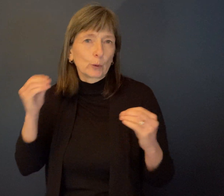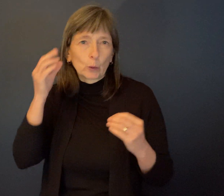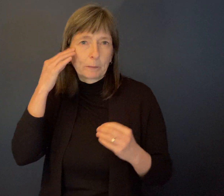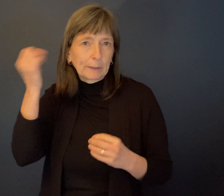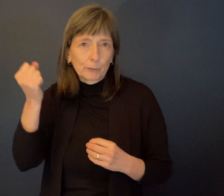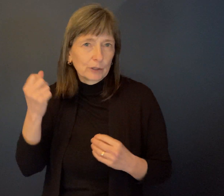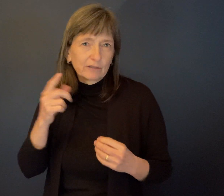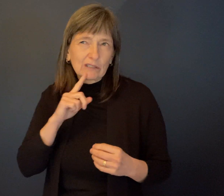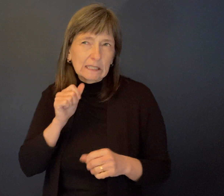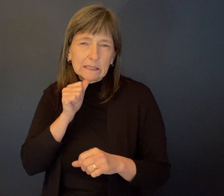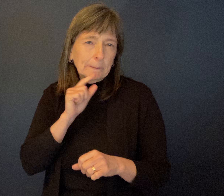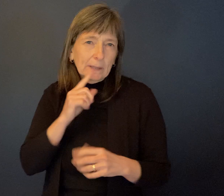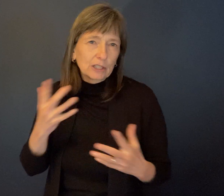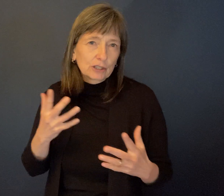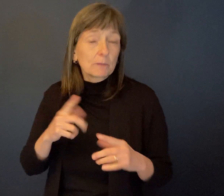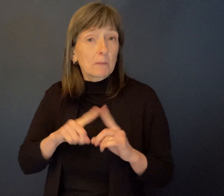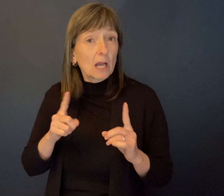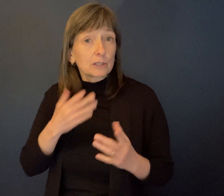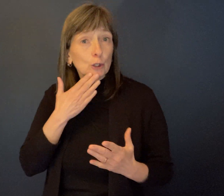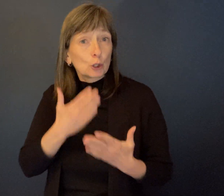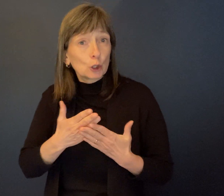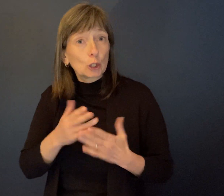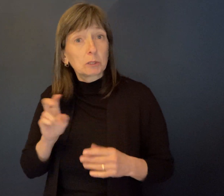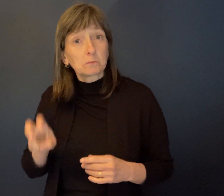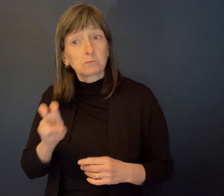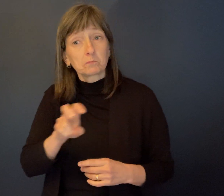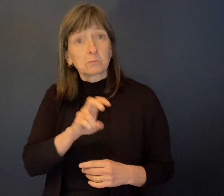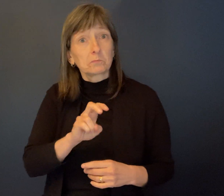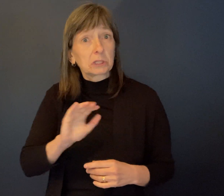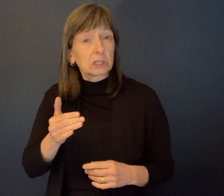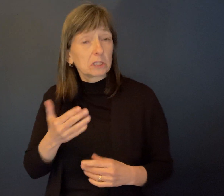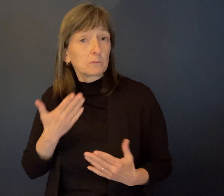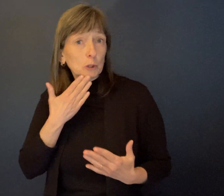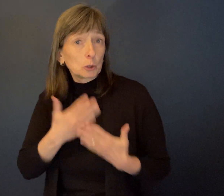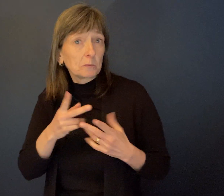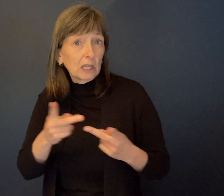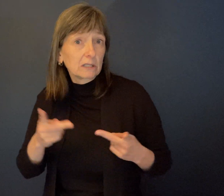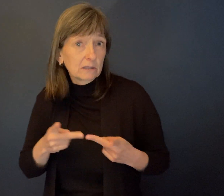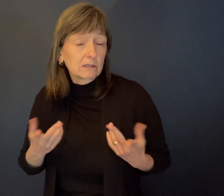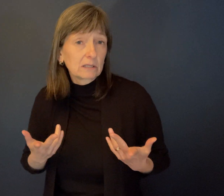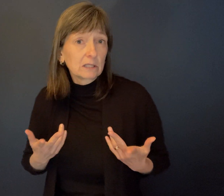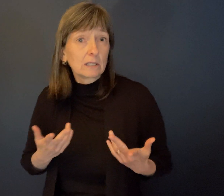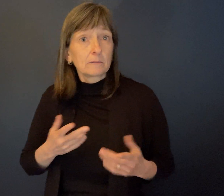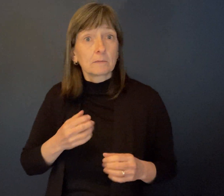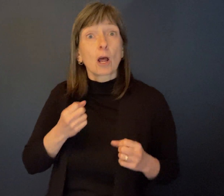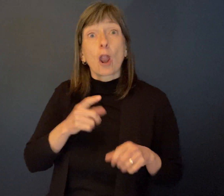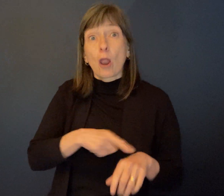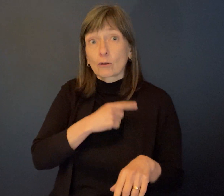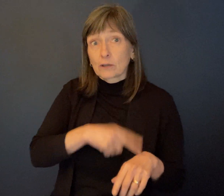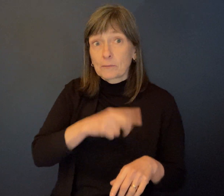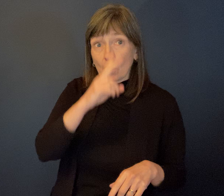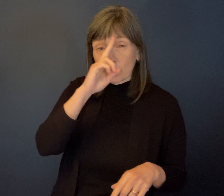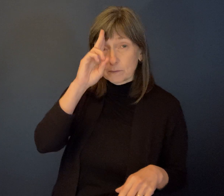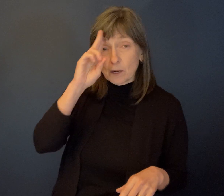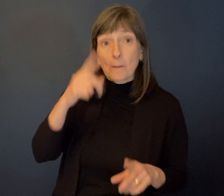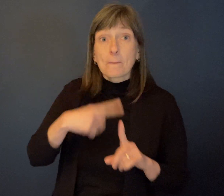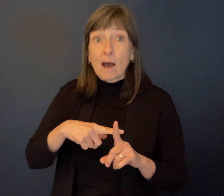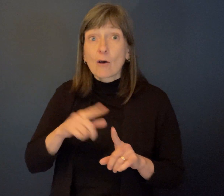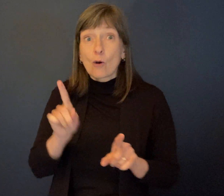in some really good places. I spent a lot of time in hospital. But I also spent a lot of time in a place called the Sunshine Camp. Ah,